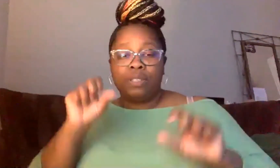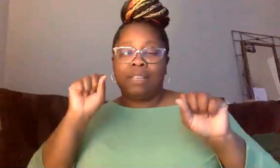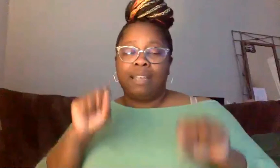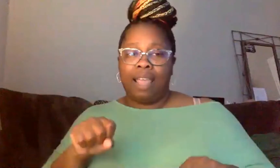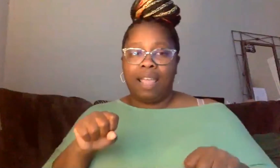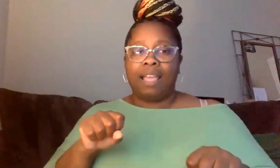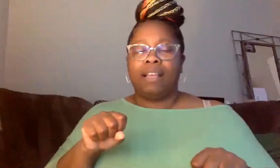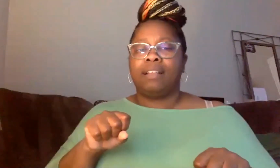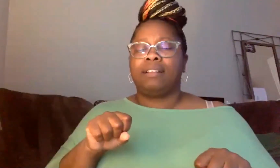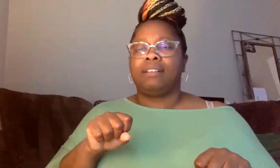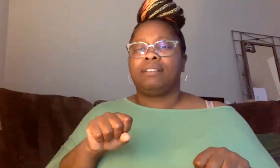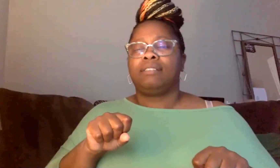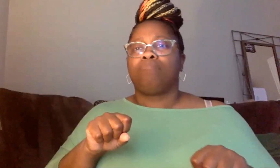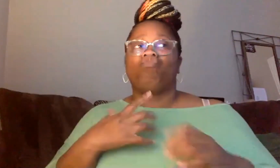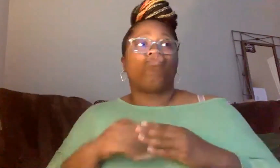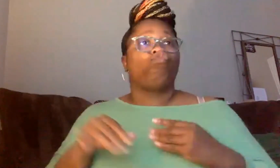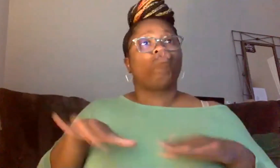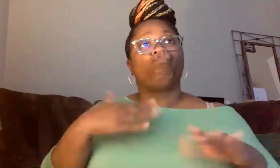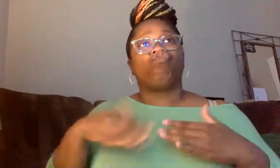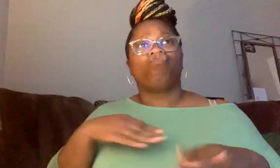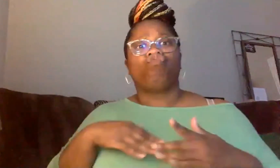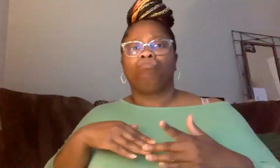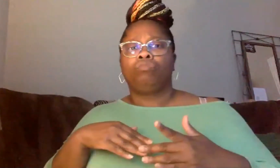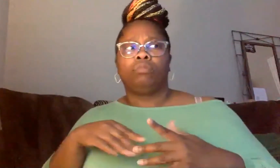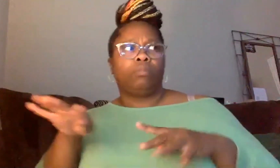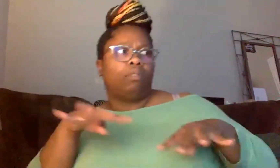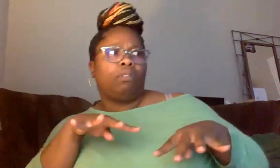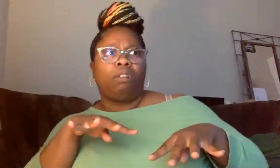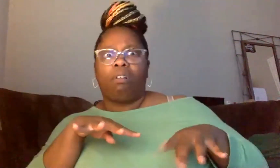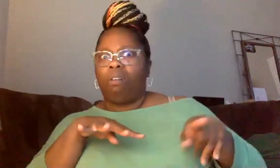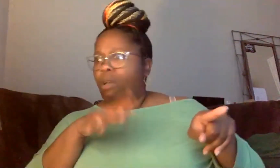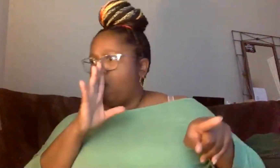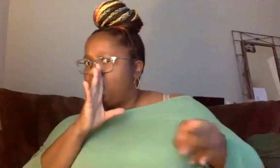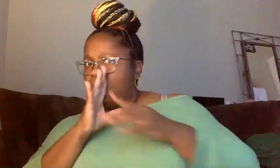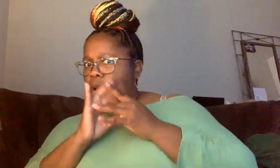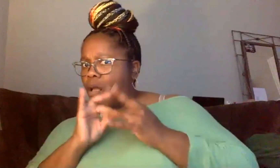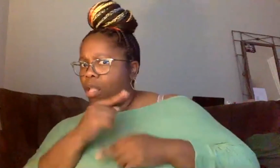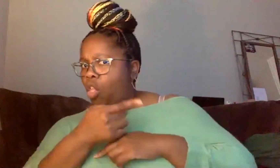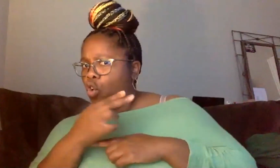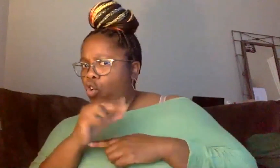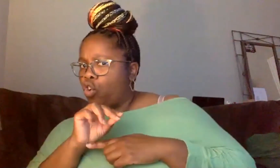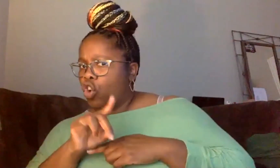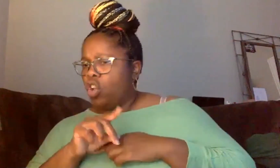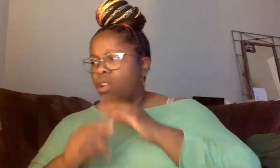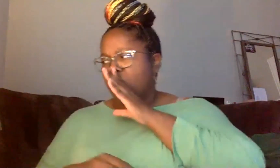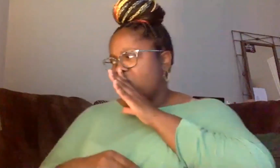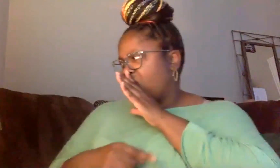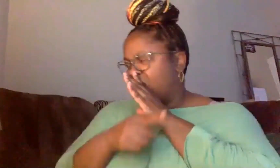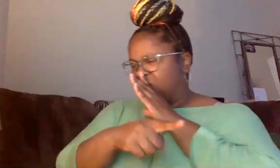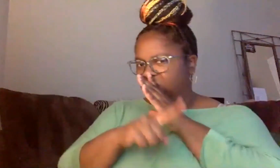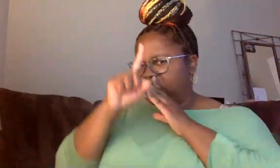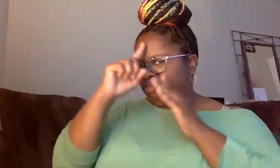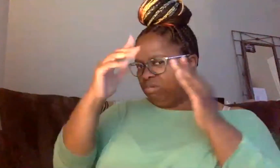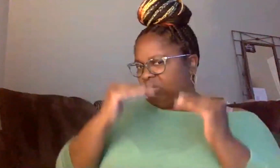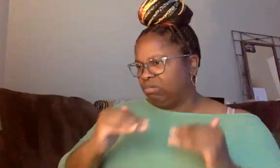people don't look at him like, oh, he comes from the hood. Or people don't look at him like, oh yeah, he's, he's unintelligent or anything like that. Or he